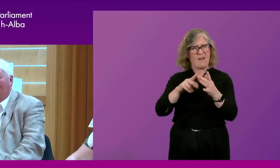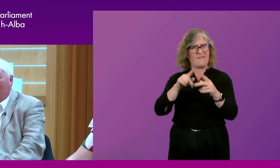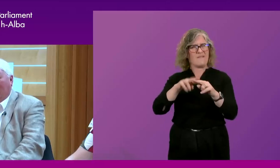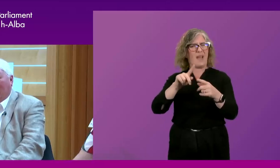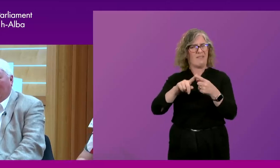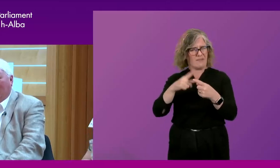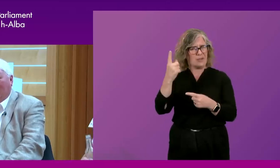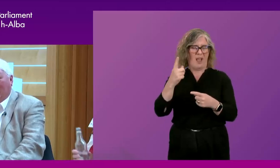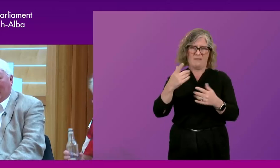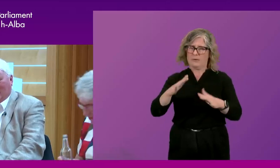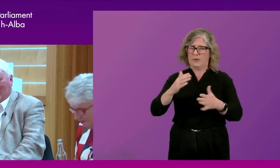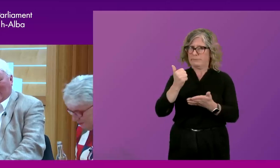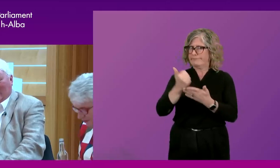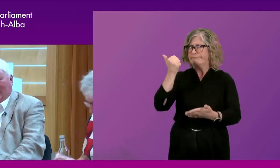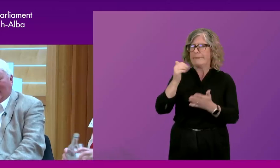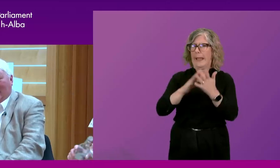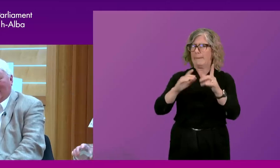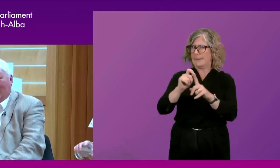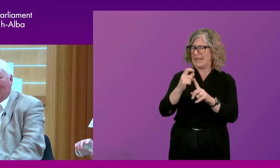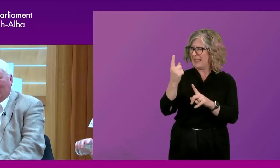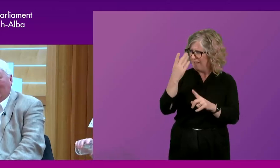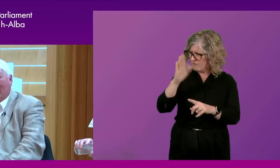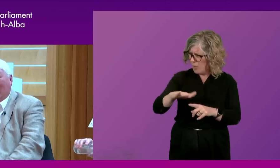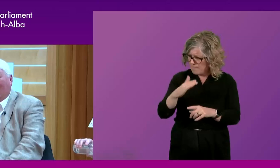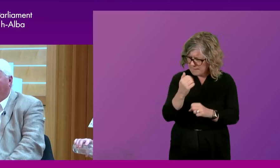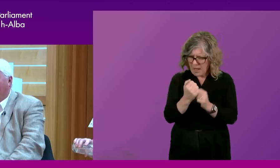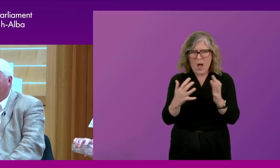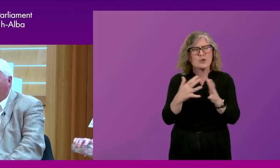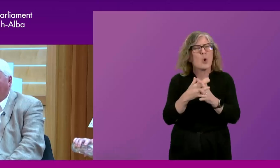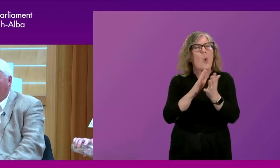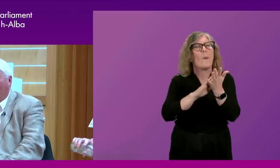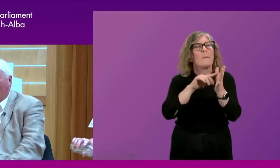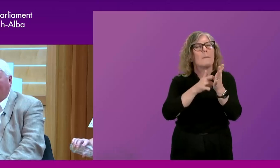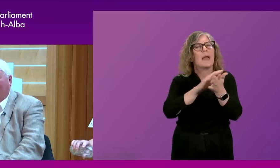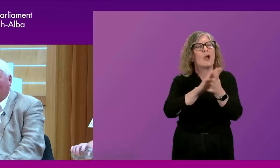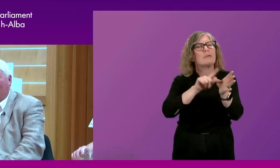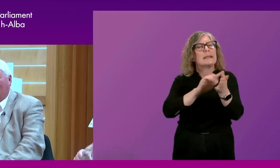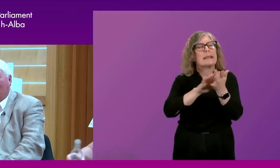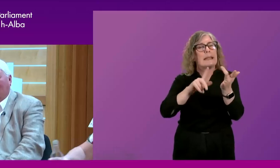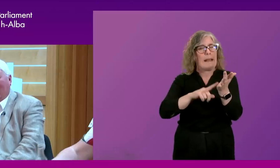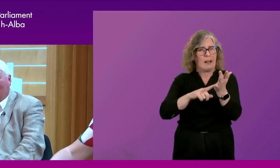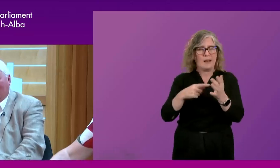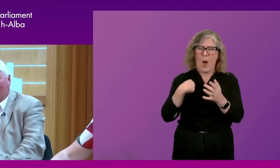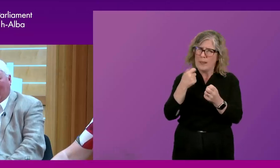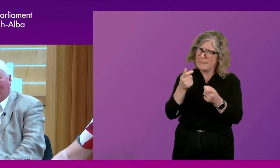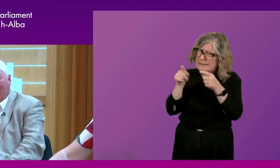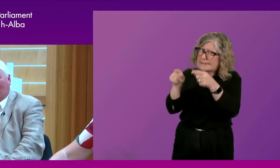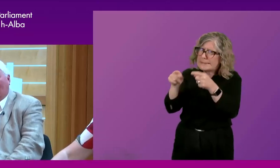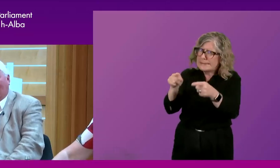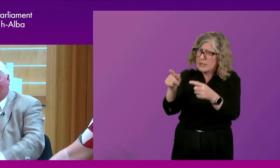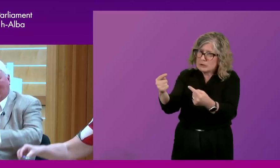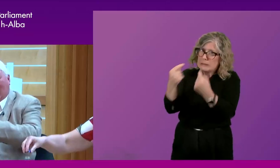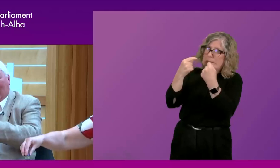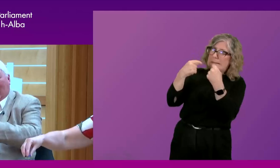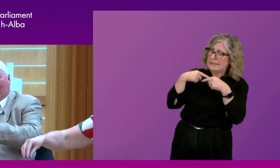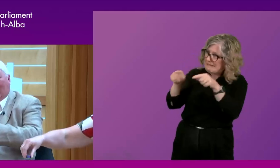MP, um, from Glasgow, Mary Hill, I think, I think her constituency was. And I was giving Maria a really hard time and she was giving it back to me and I was giving a hard time